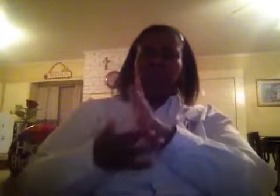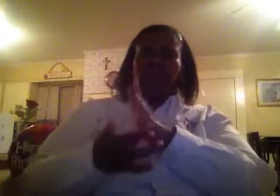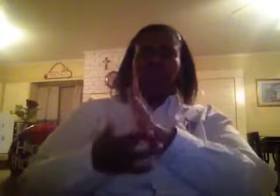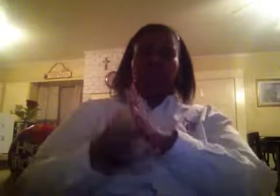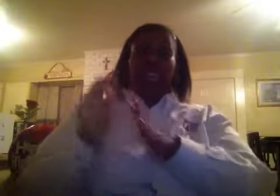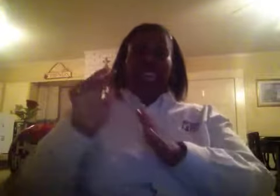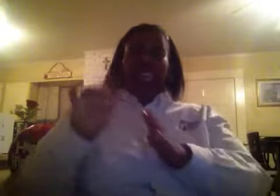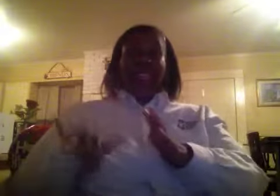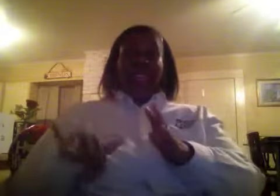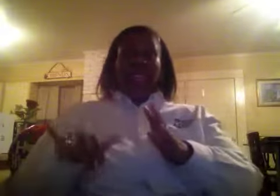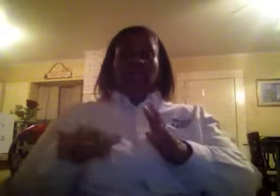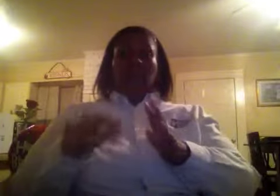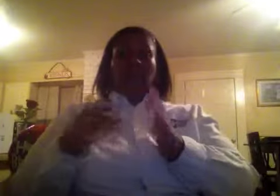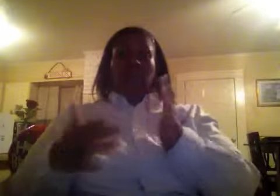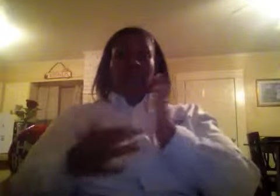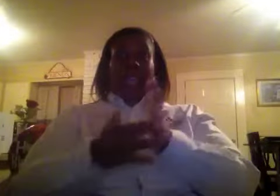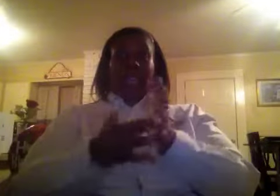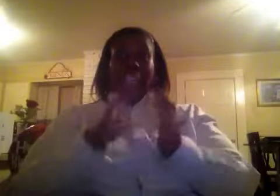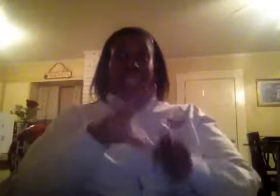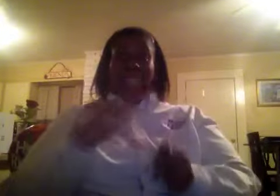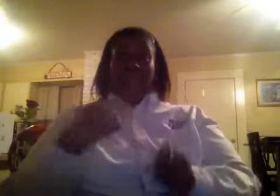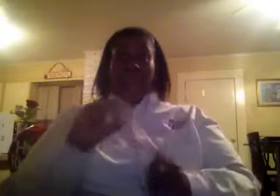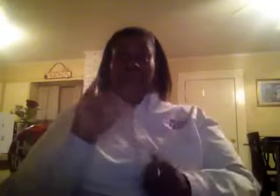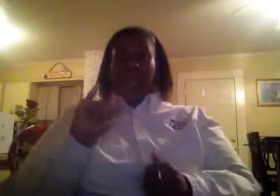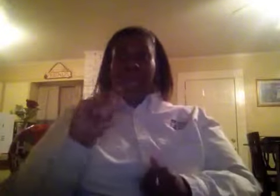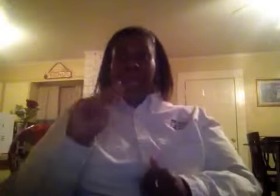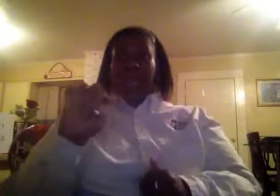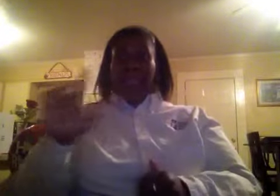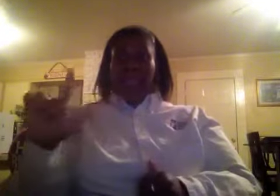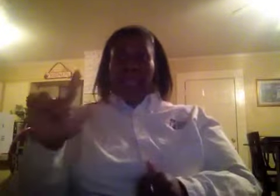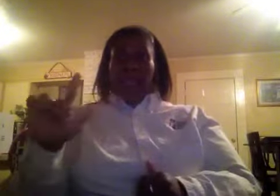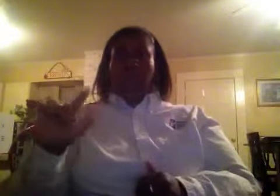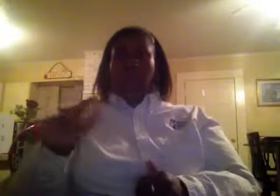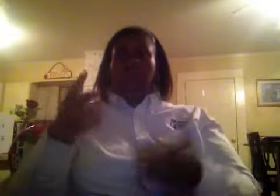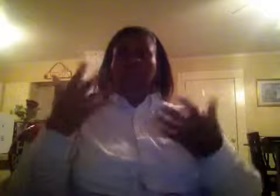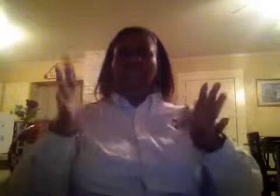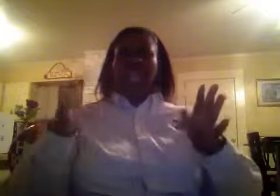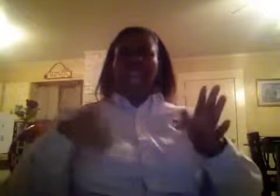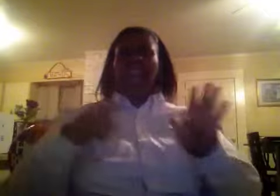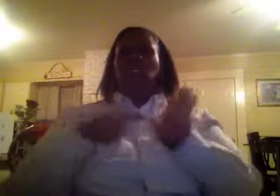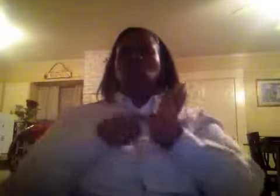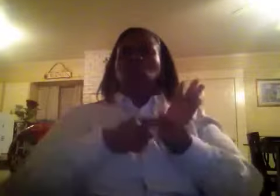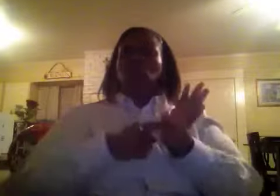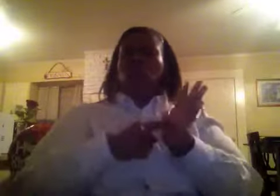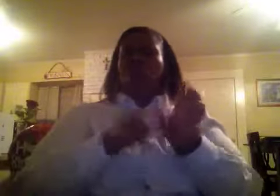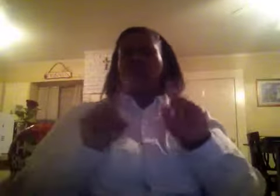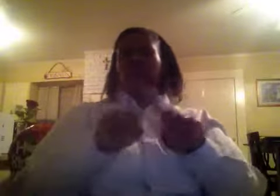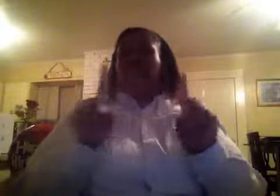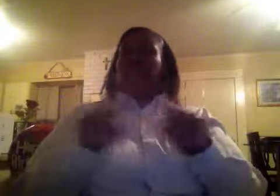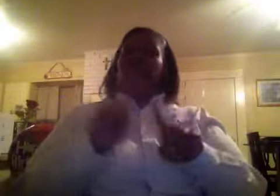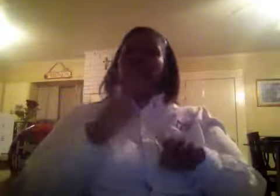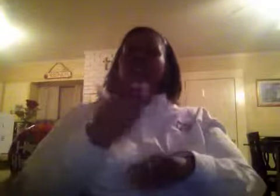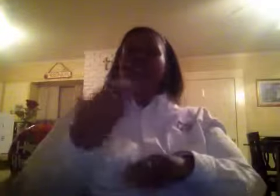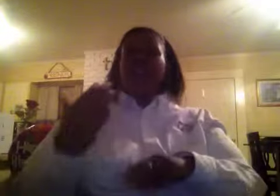recently held a demonstration of some of its new devices in San